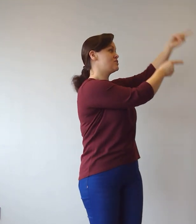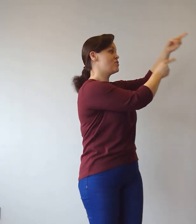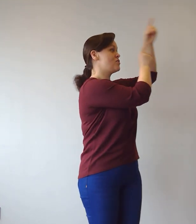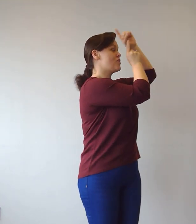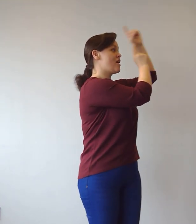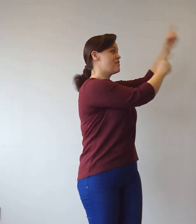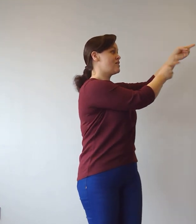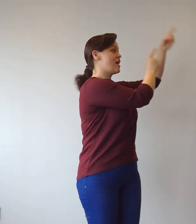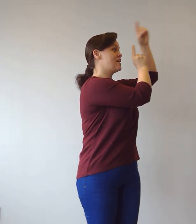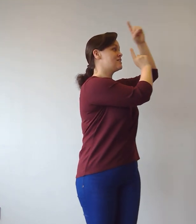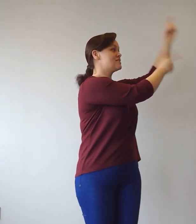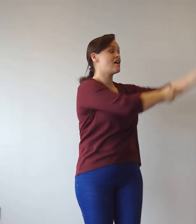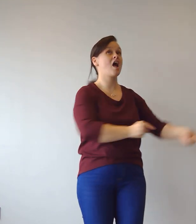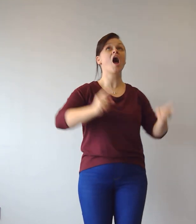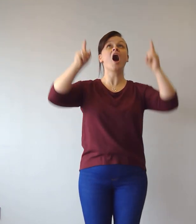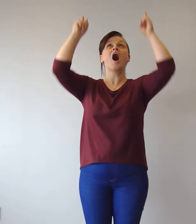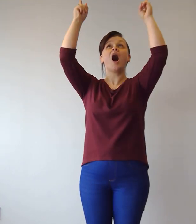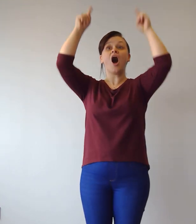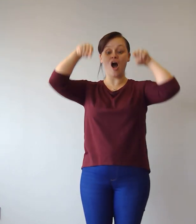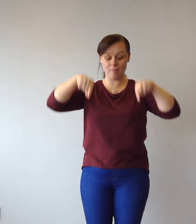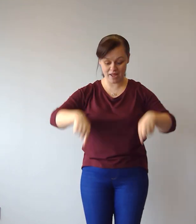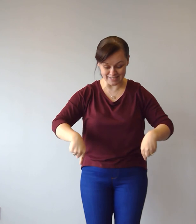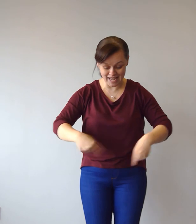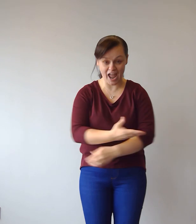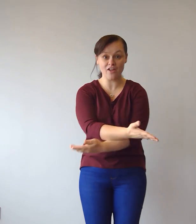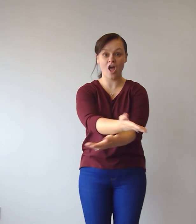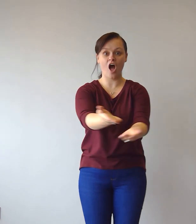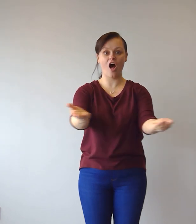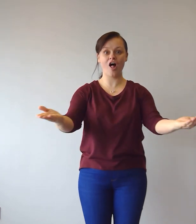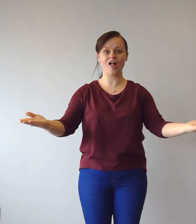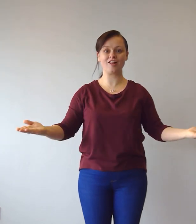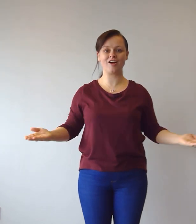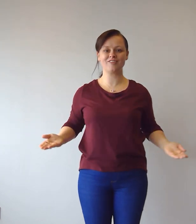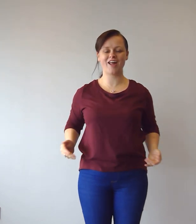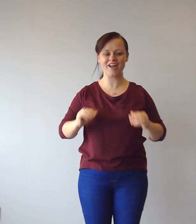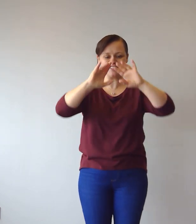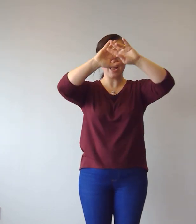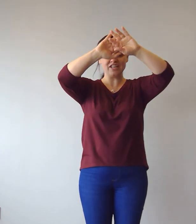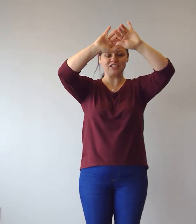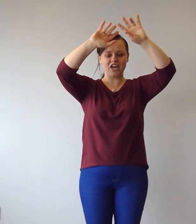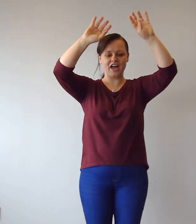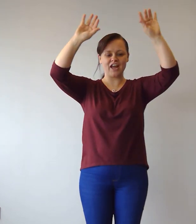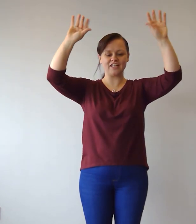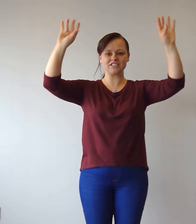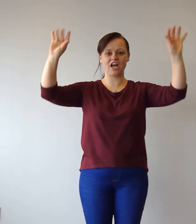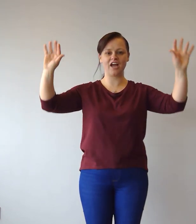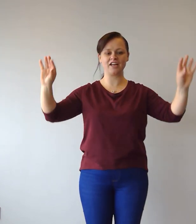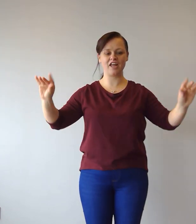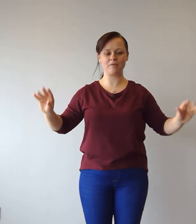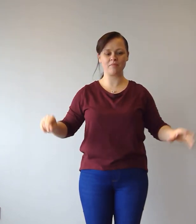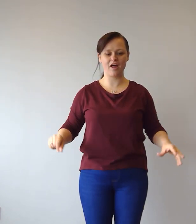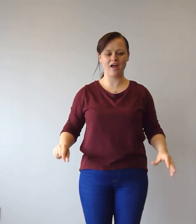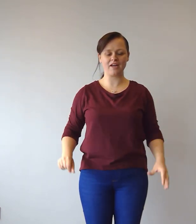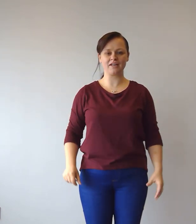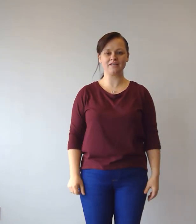to the right, up and all around, shining, shining bright.